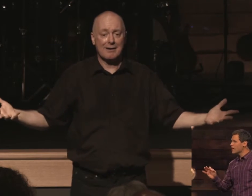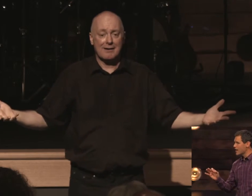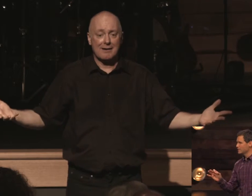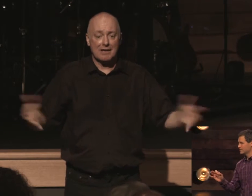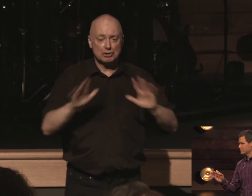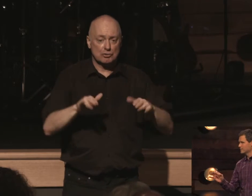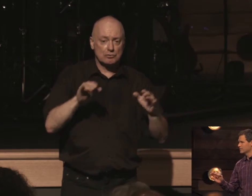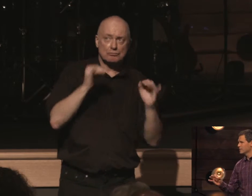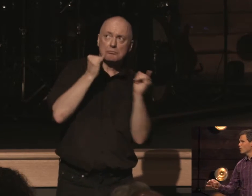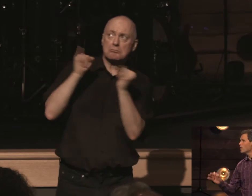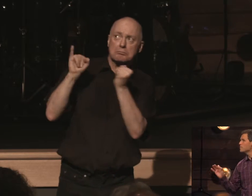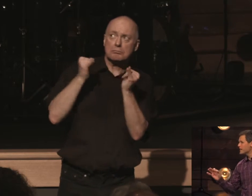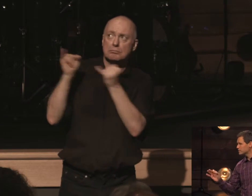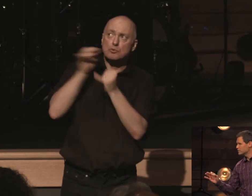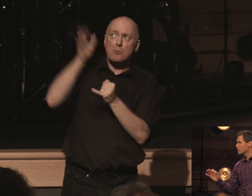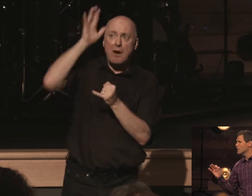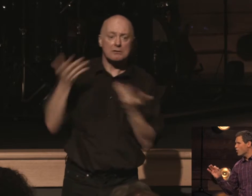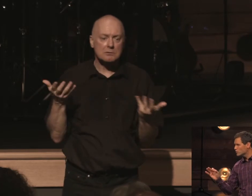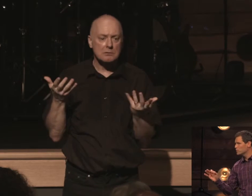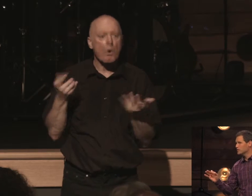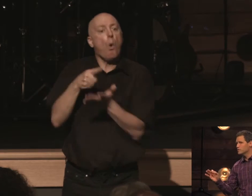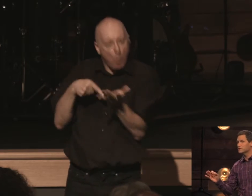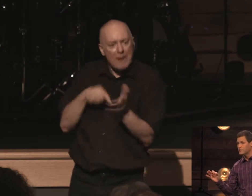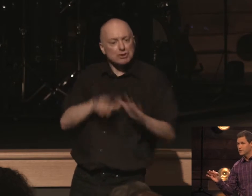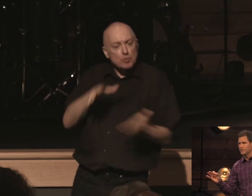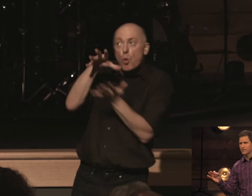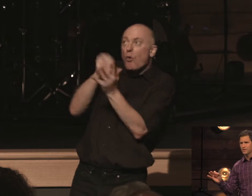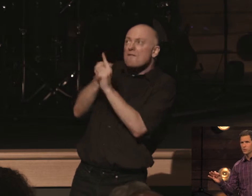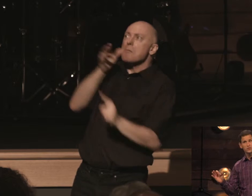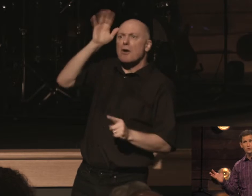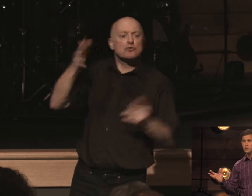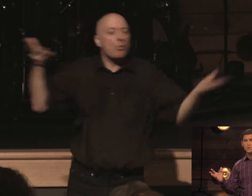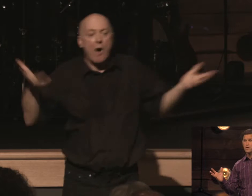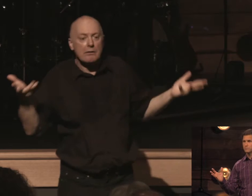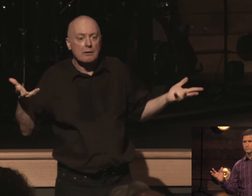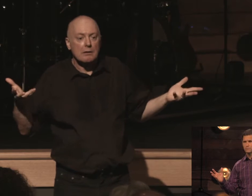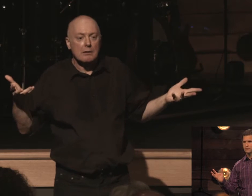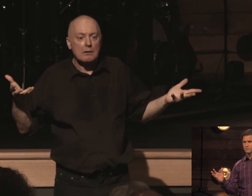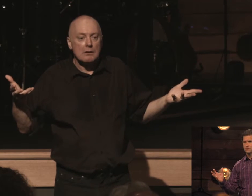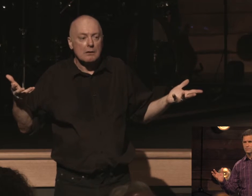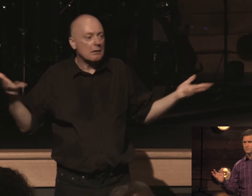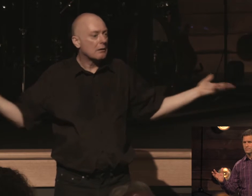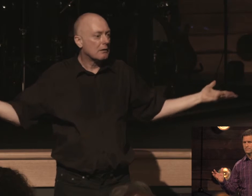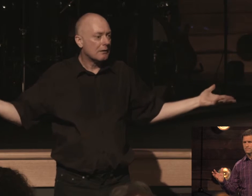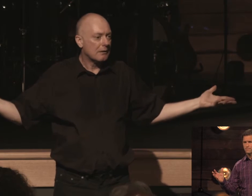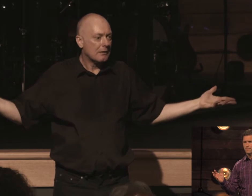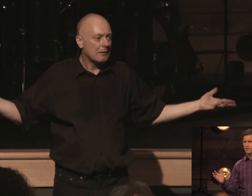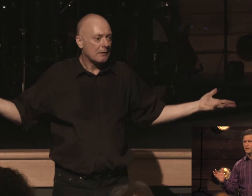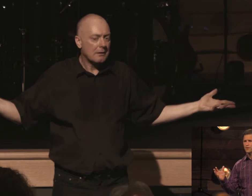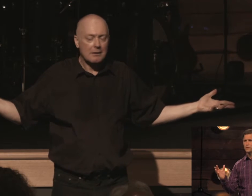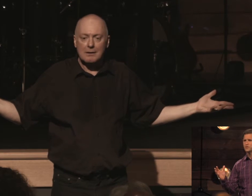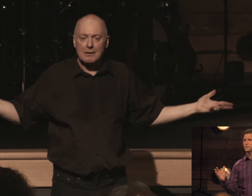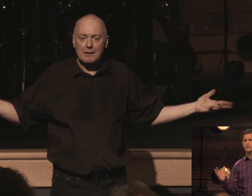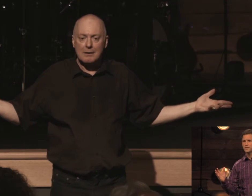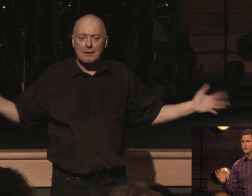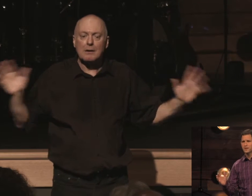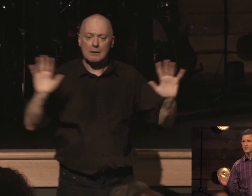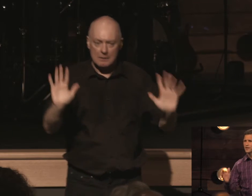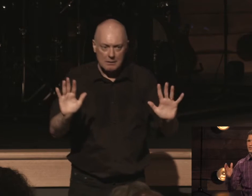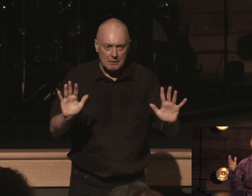lives what message are they ultimately receiving what's it really about wisdom says man there's